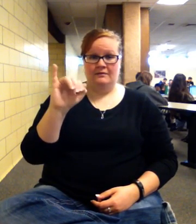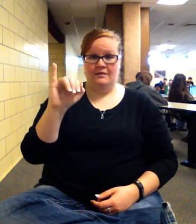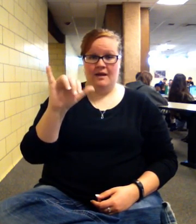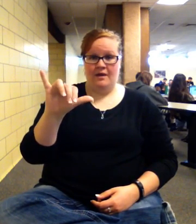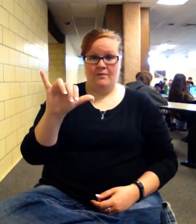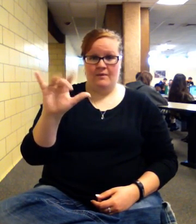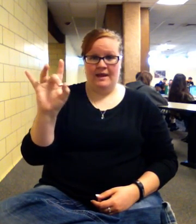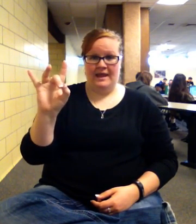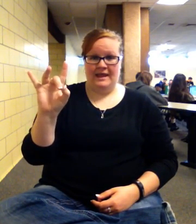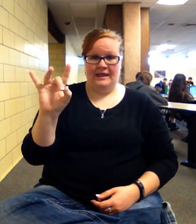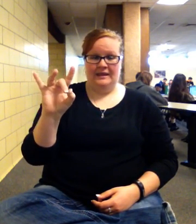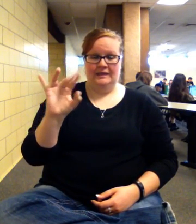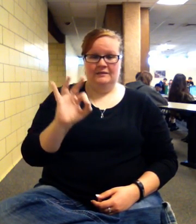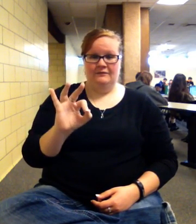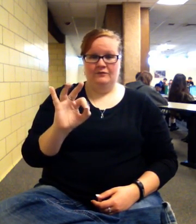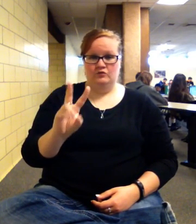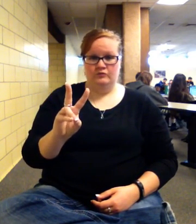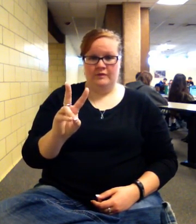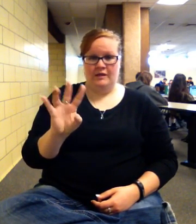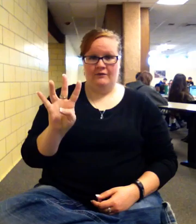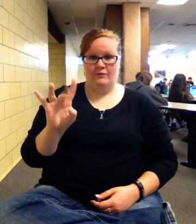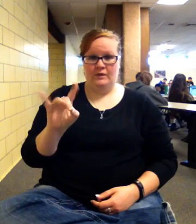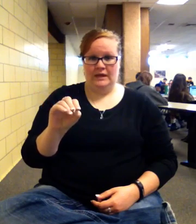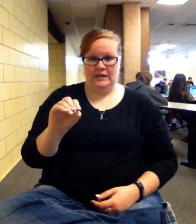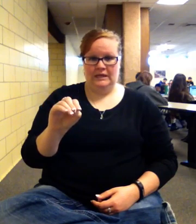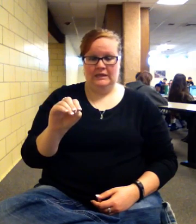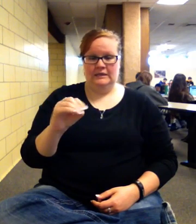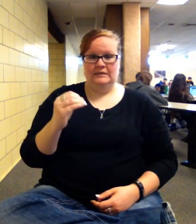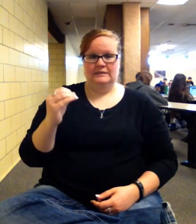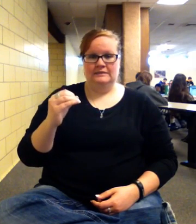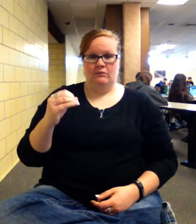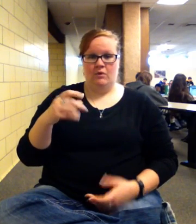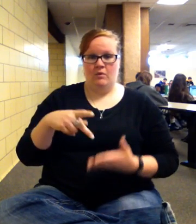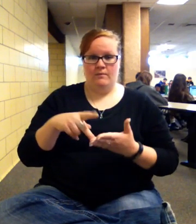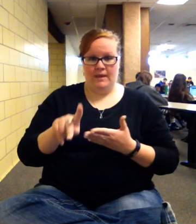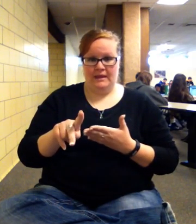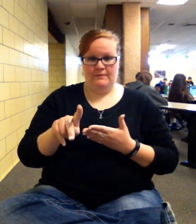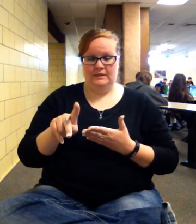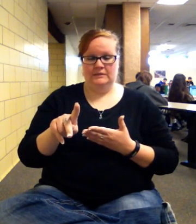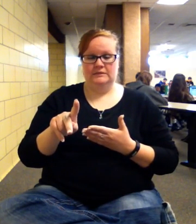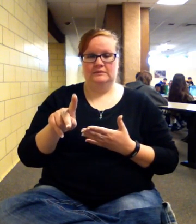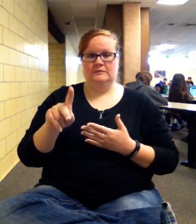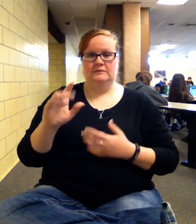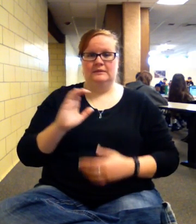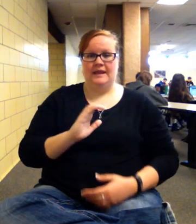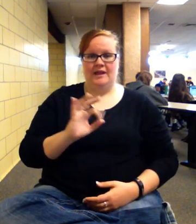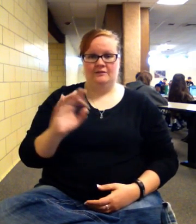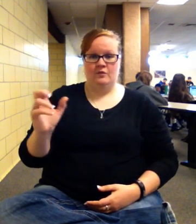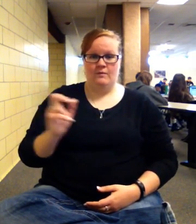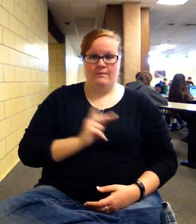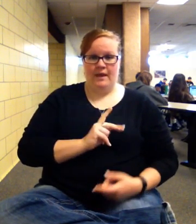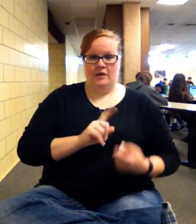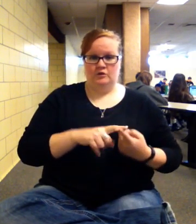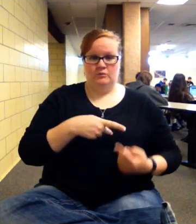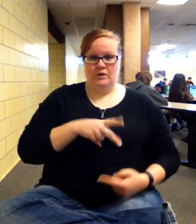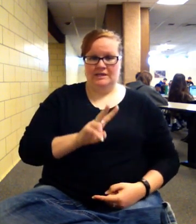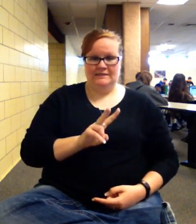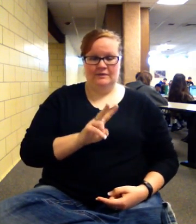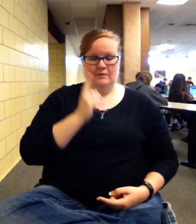future value being the 480, zero payment, bringing these cash flows back to present value. Because remember, with discounted payback